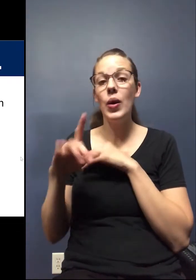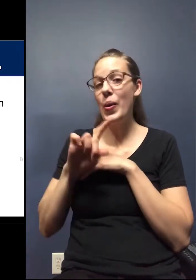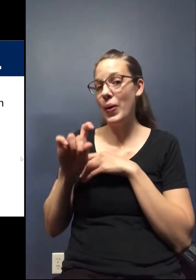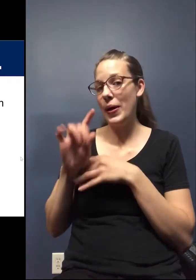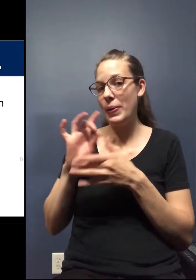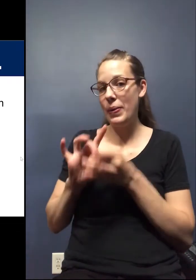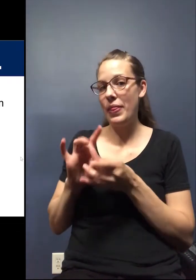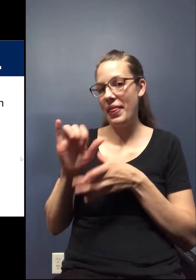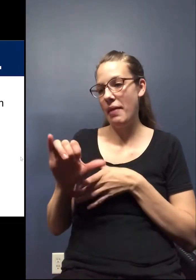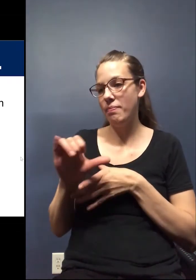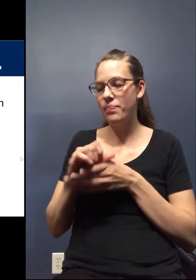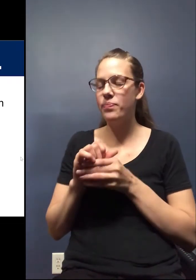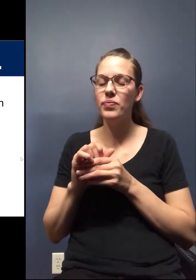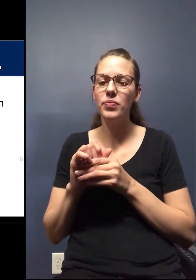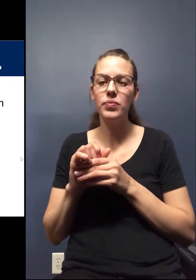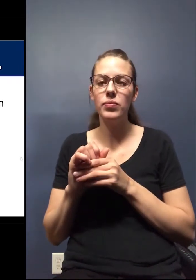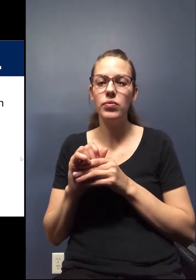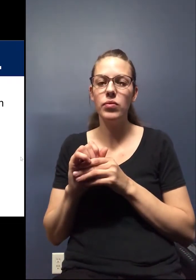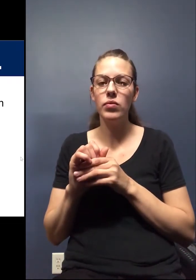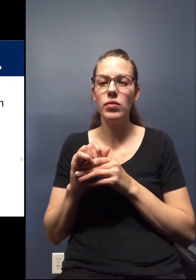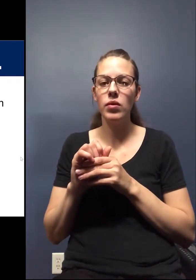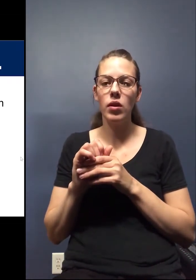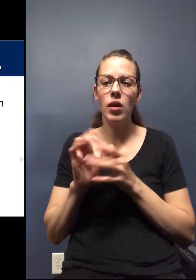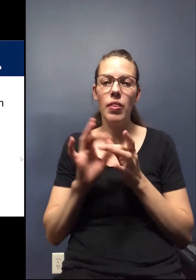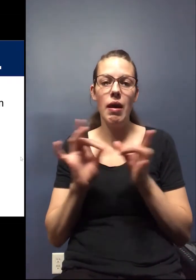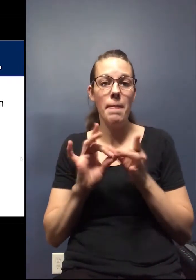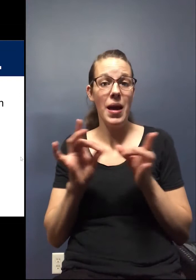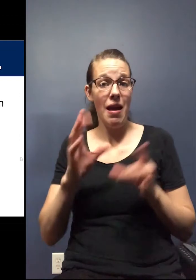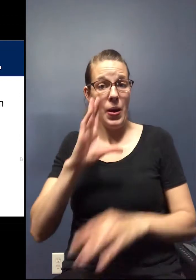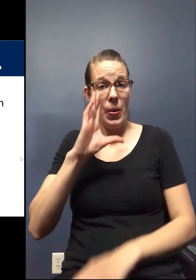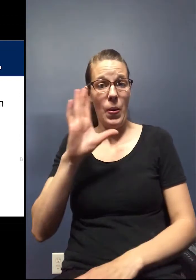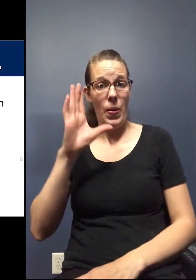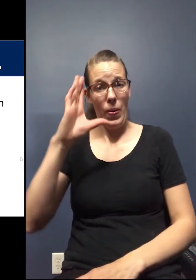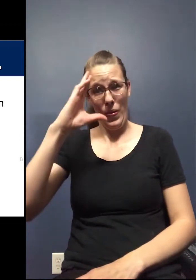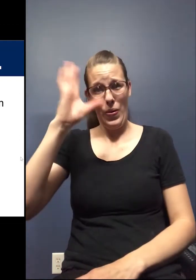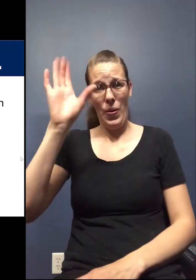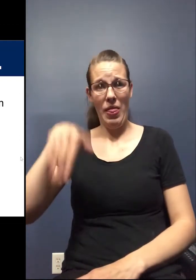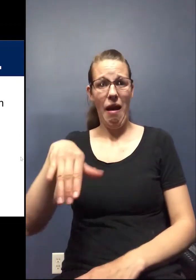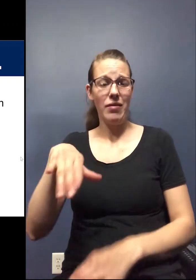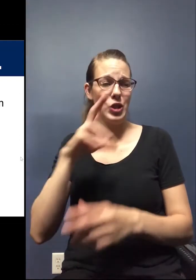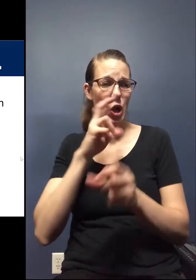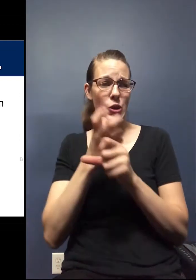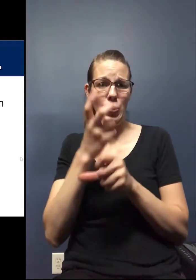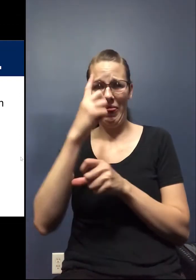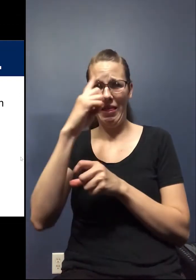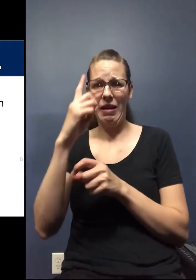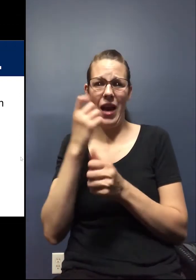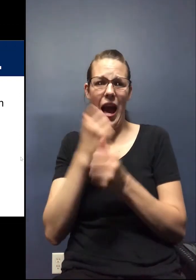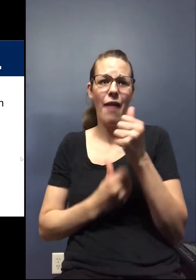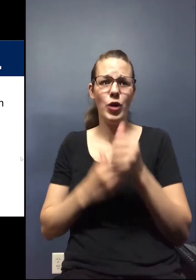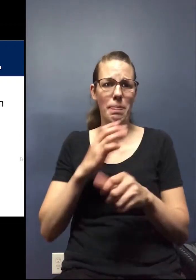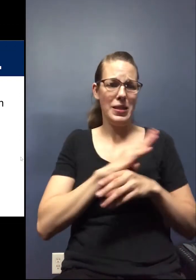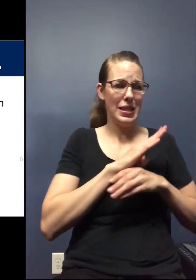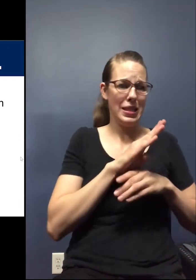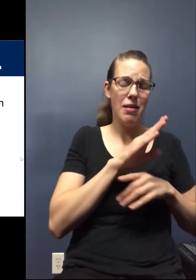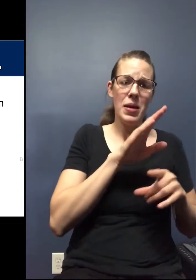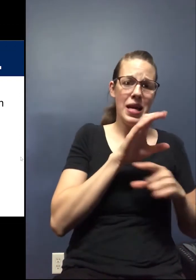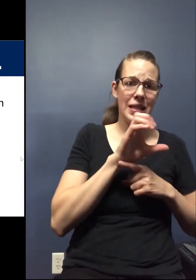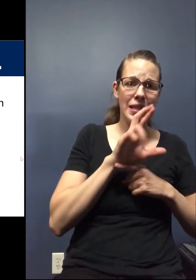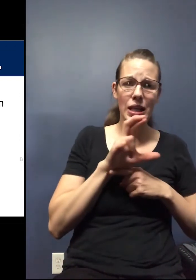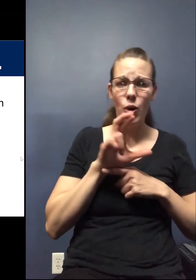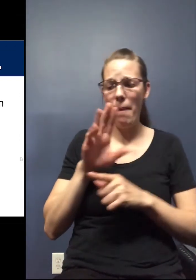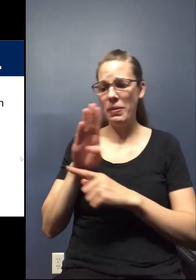question related to this. So the comment is, I know it's hard to think of every business between Cedar Rapids and Marion,